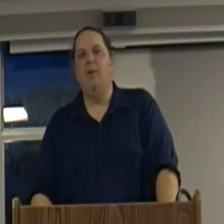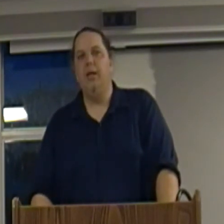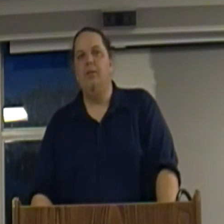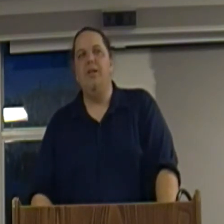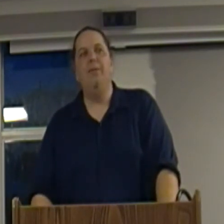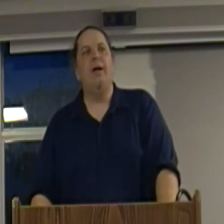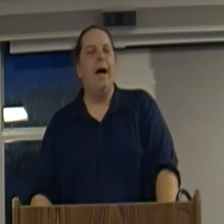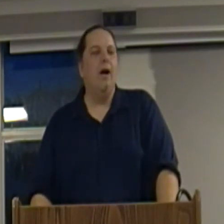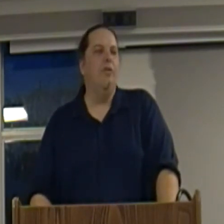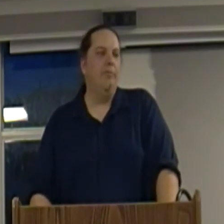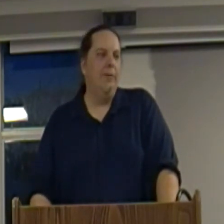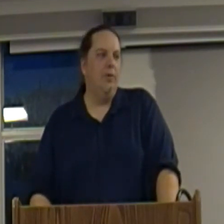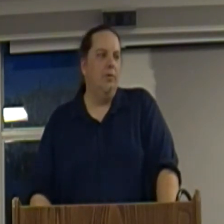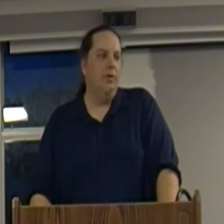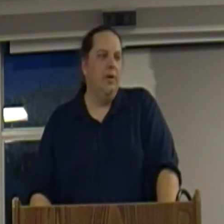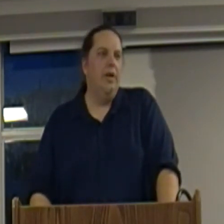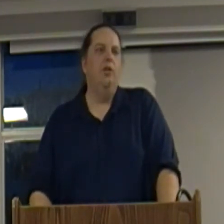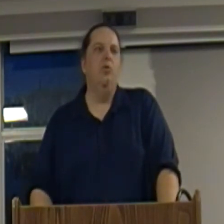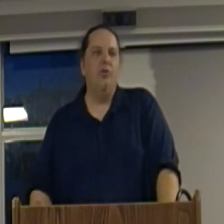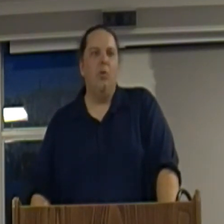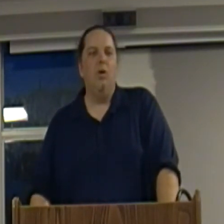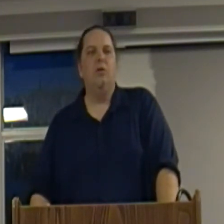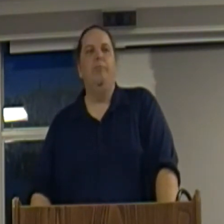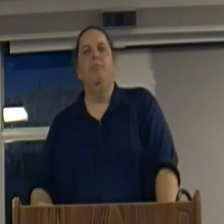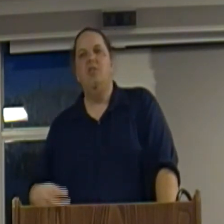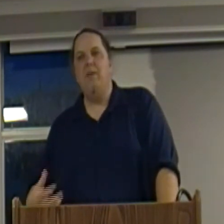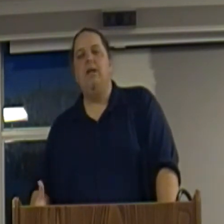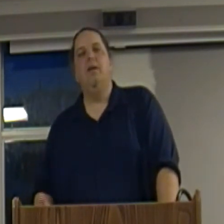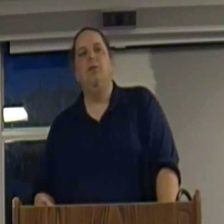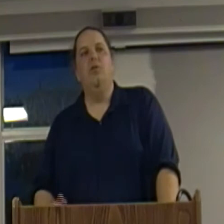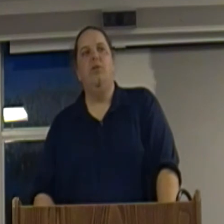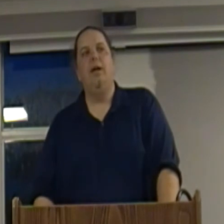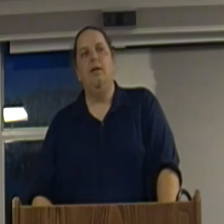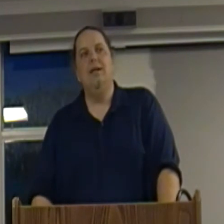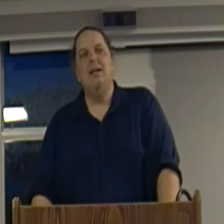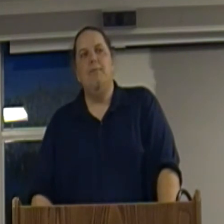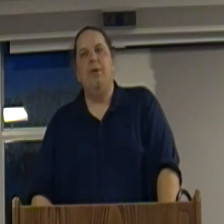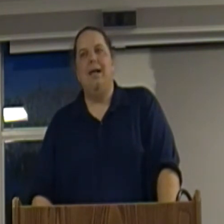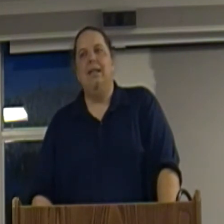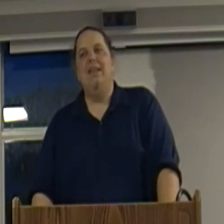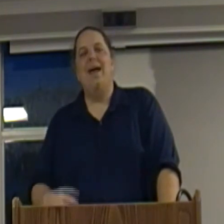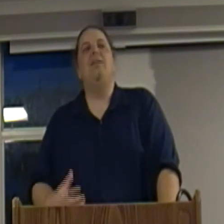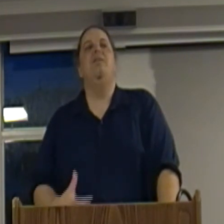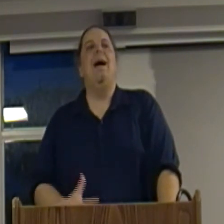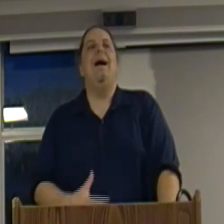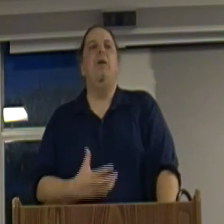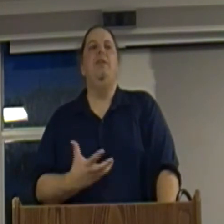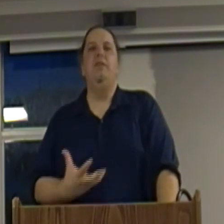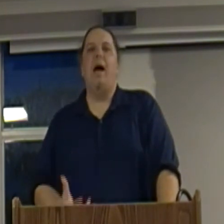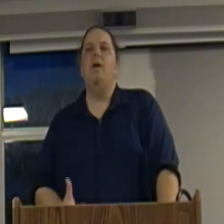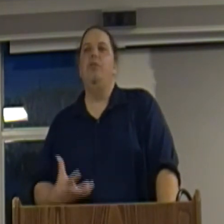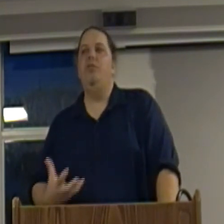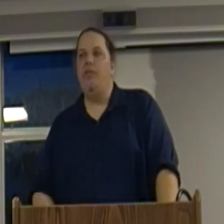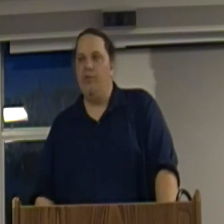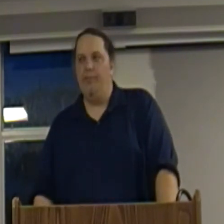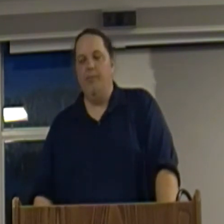enough money, to be able to hire other people, use their work to, to make things to sell. But, that's not how the entire system